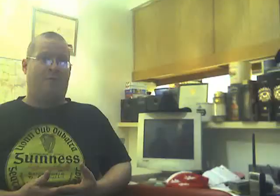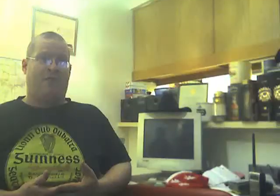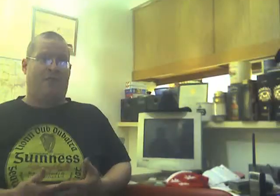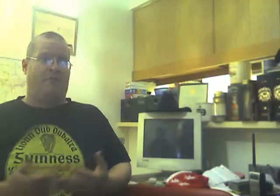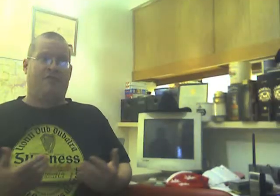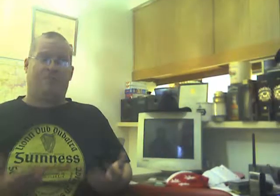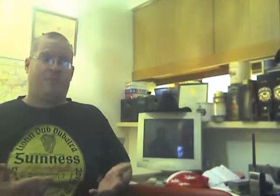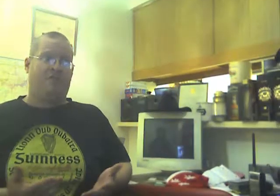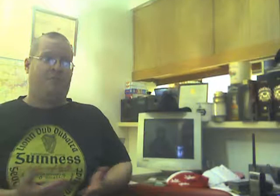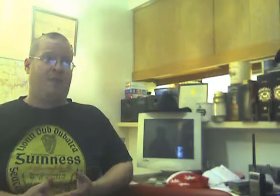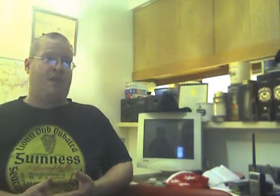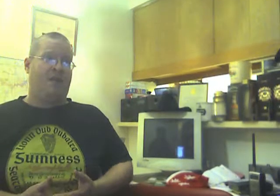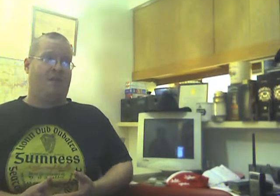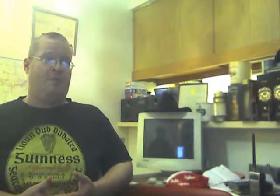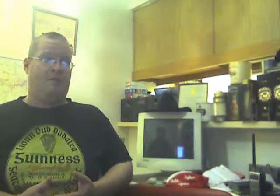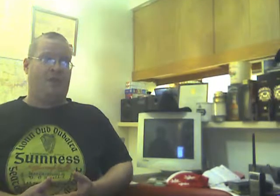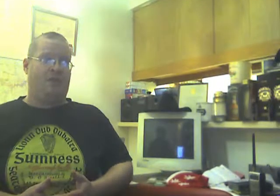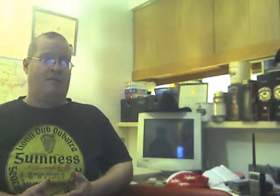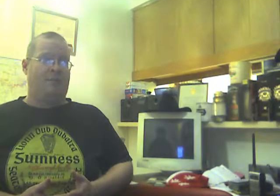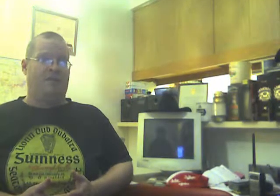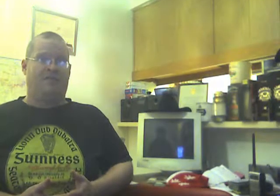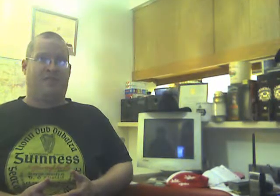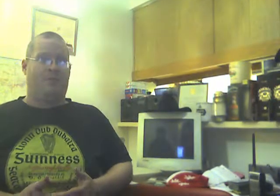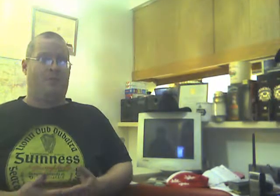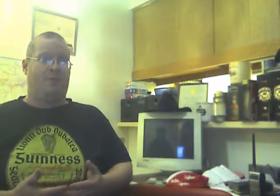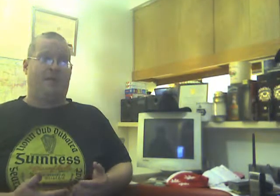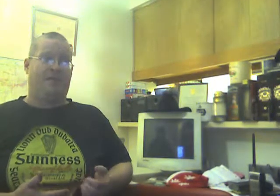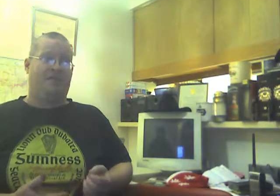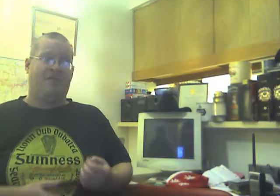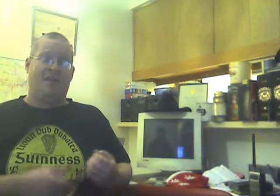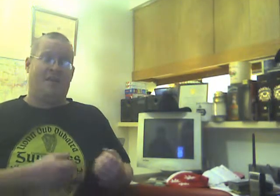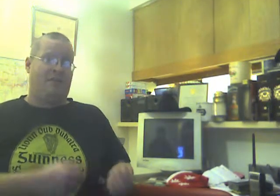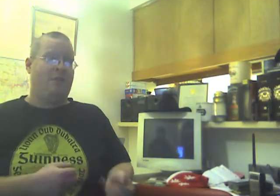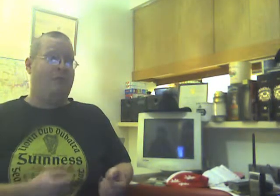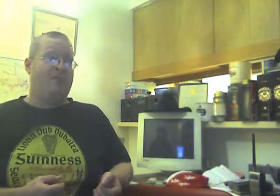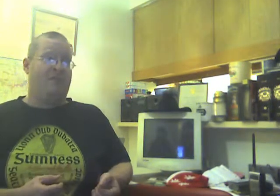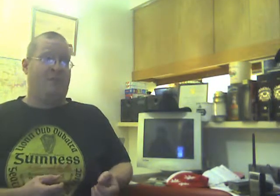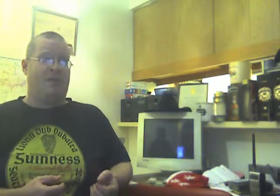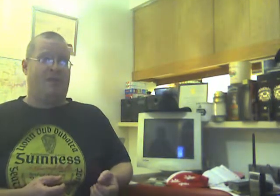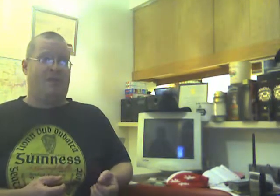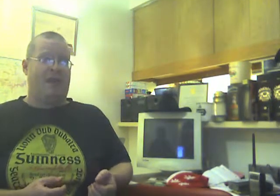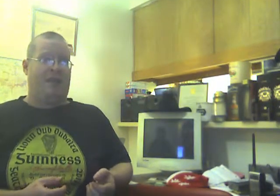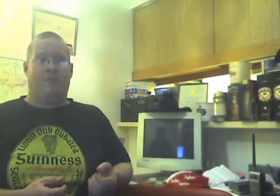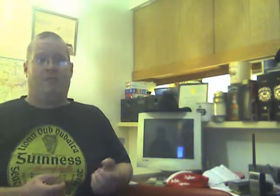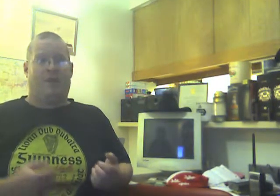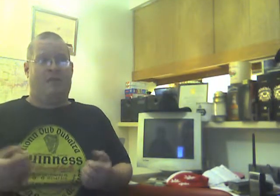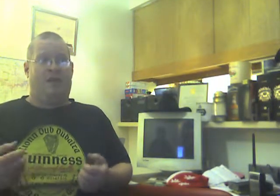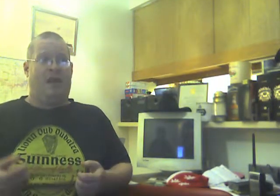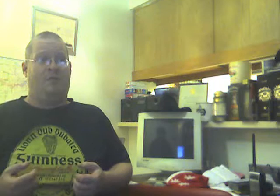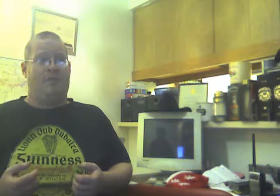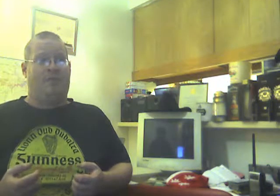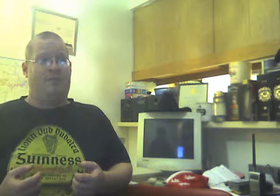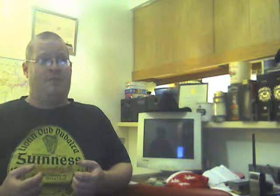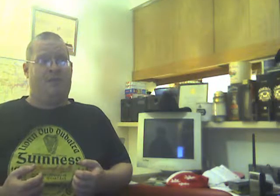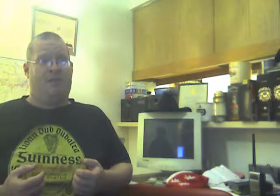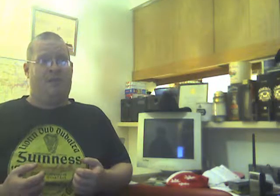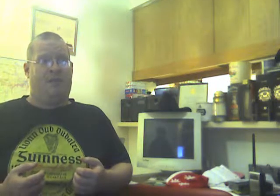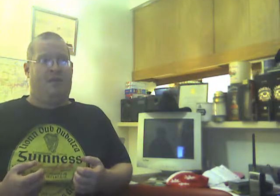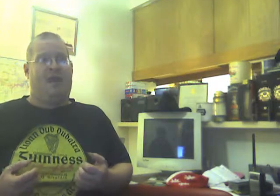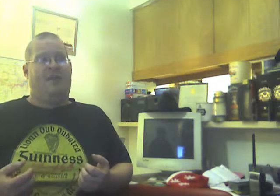with it at first, but most people ended up growing to love the person they were with. Because if you're with someone every day, when they're not with you, you kind